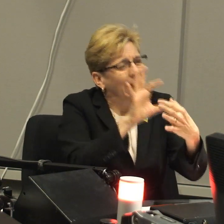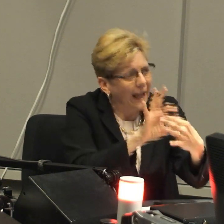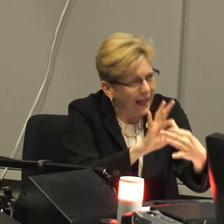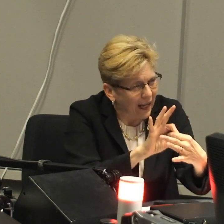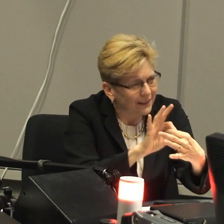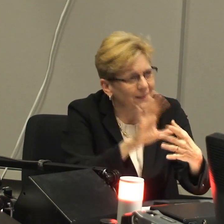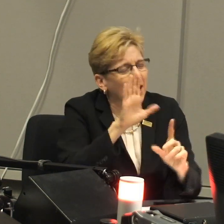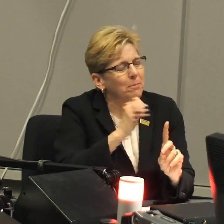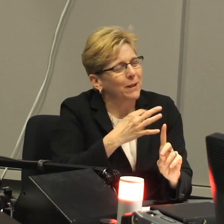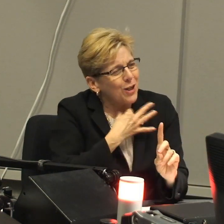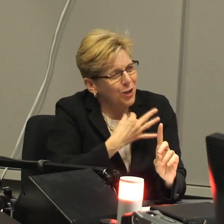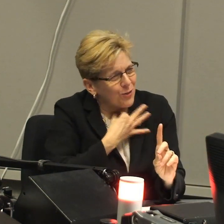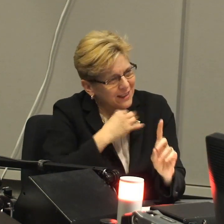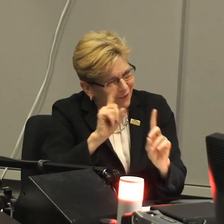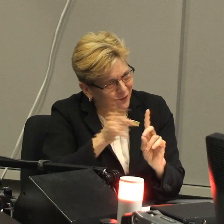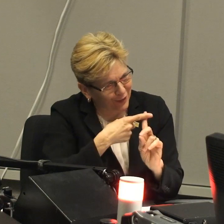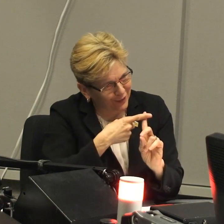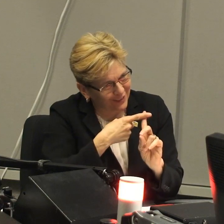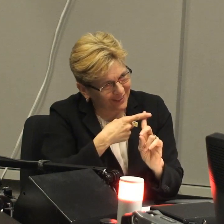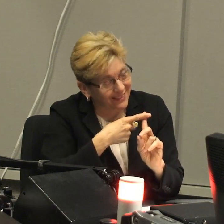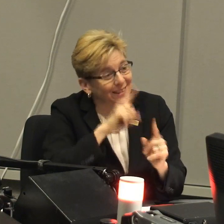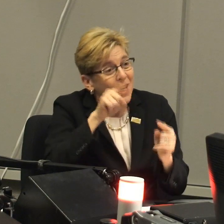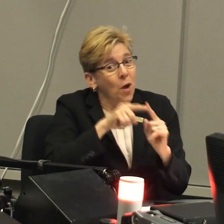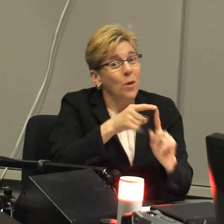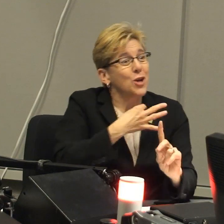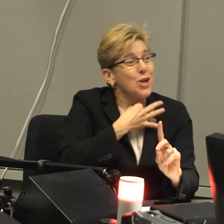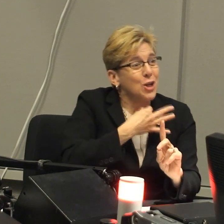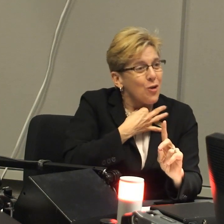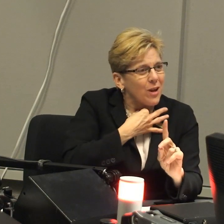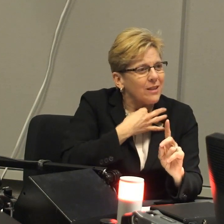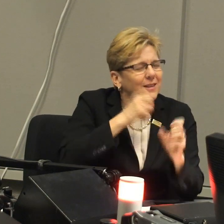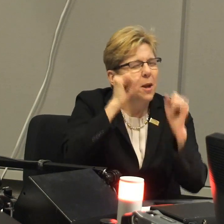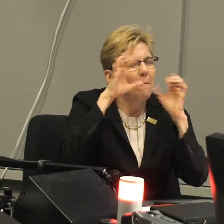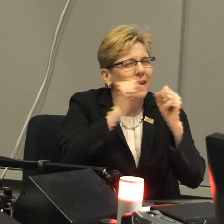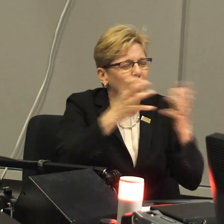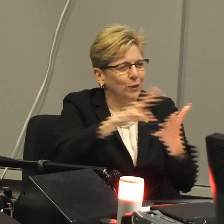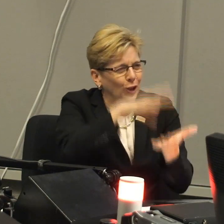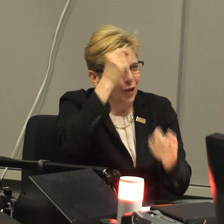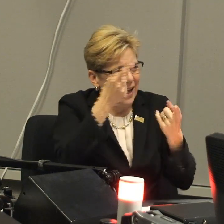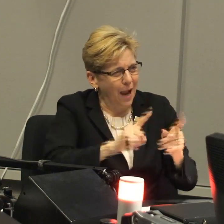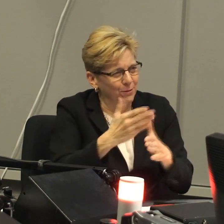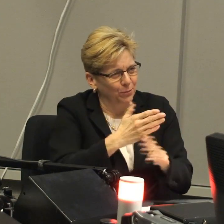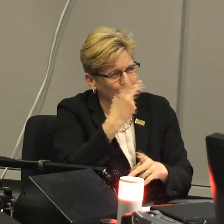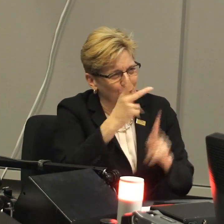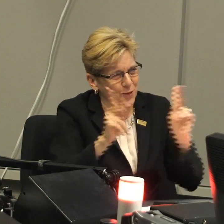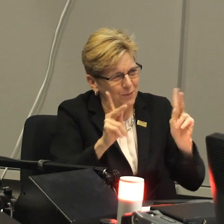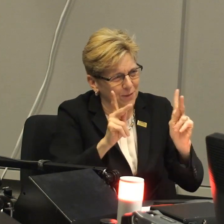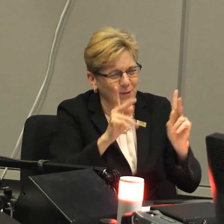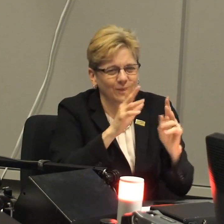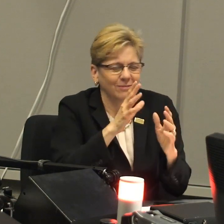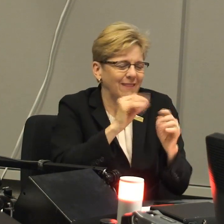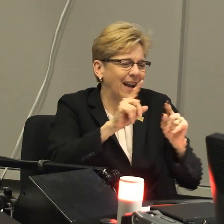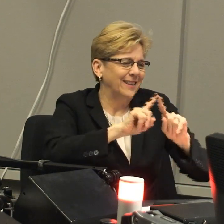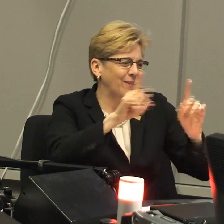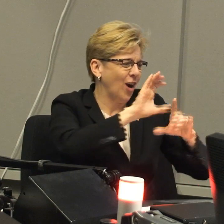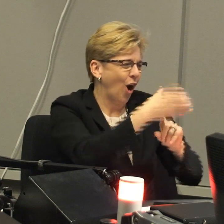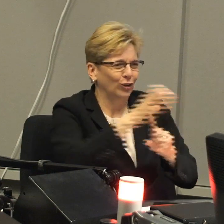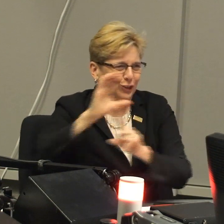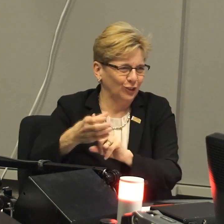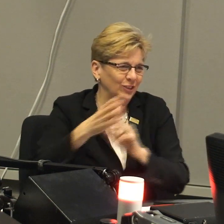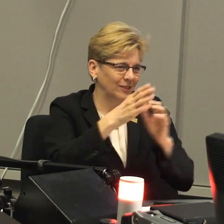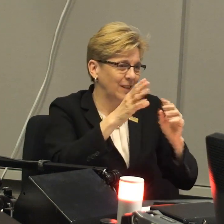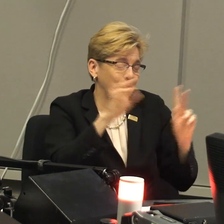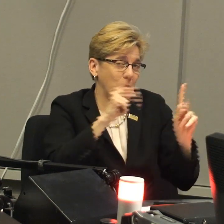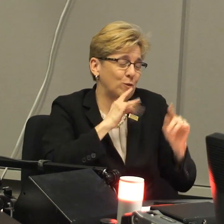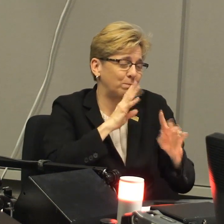language, but the most important thing is to connect. But first, that stems from curiosity. When you're curious, it's amazing how much you